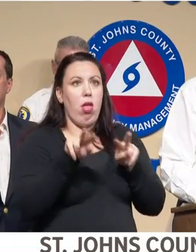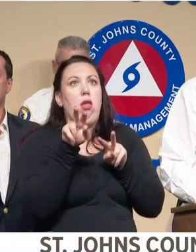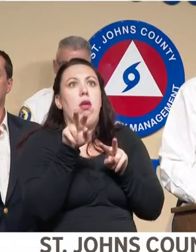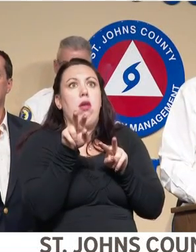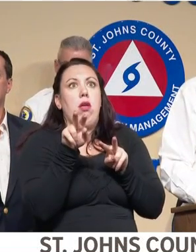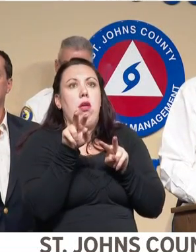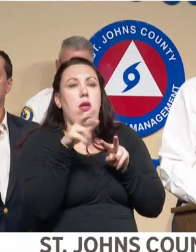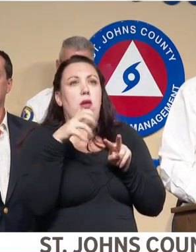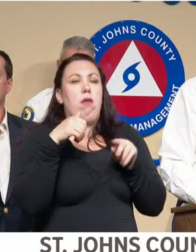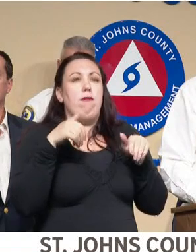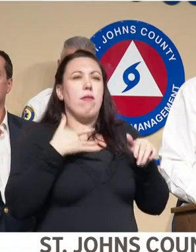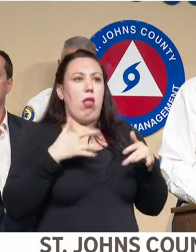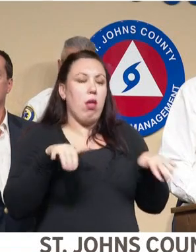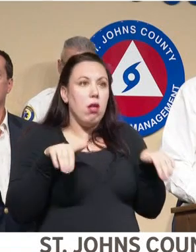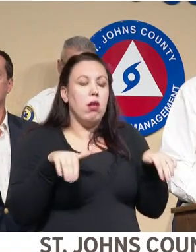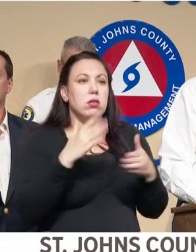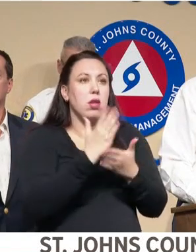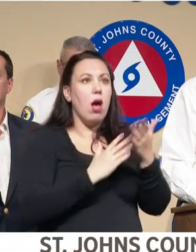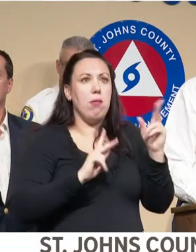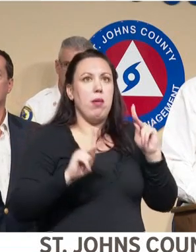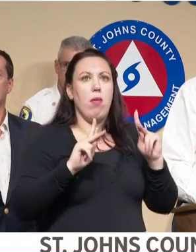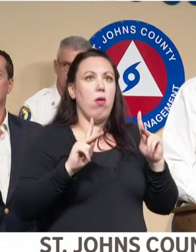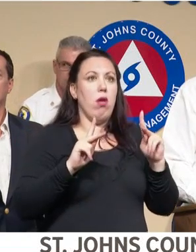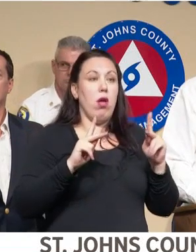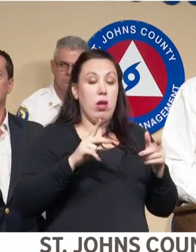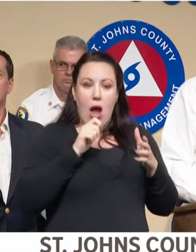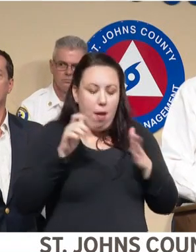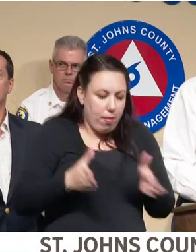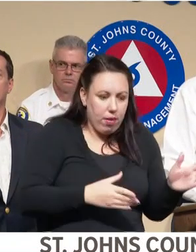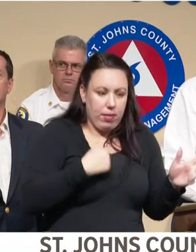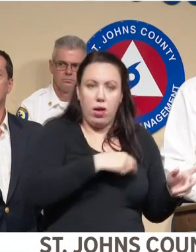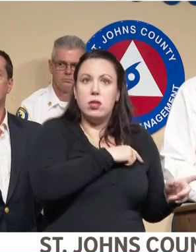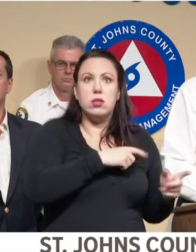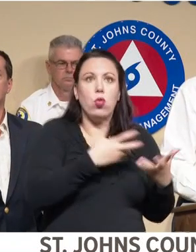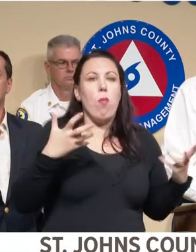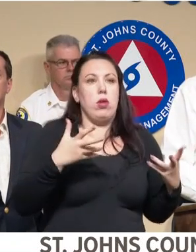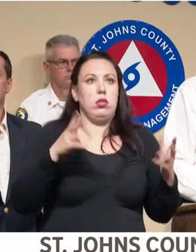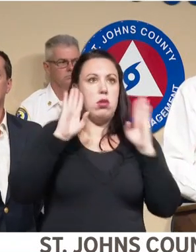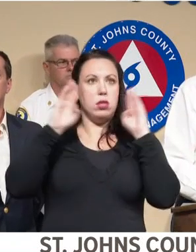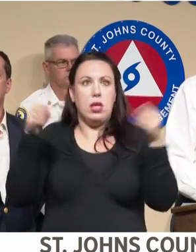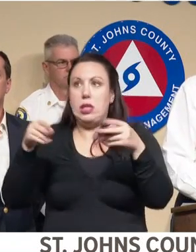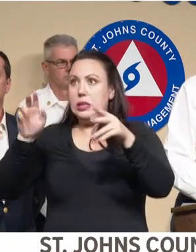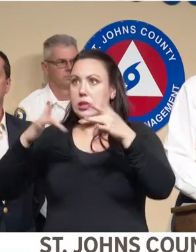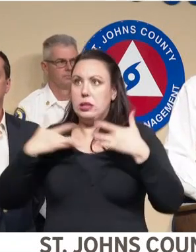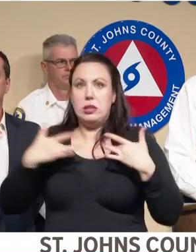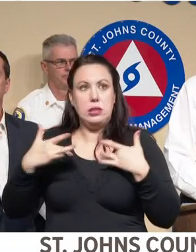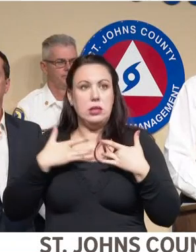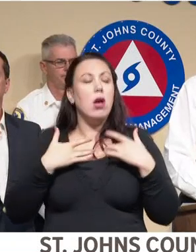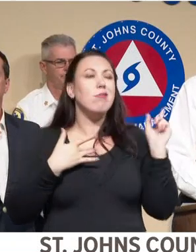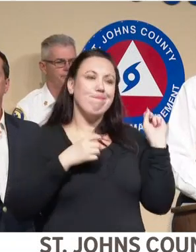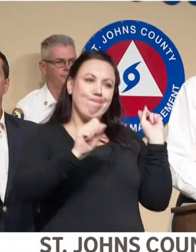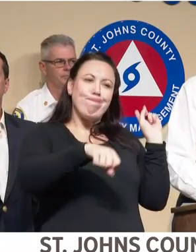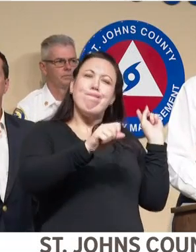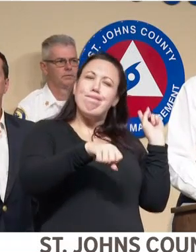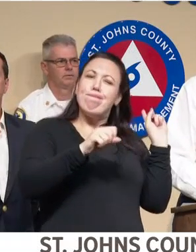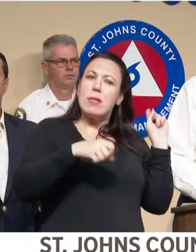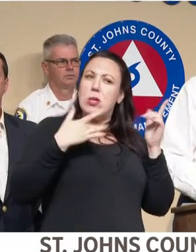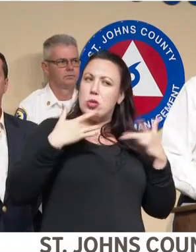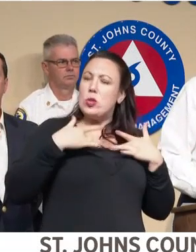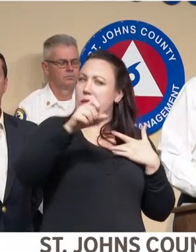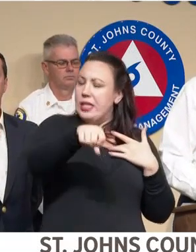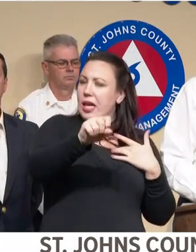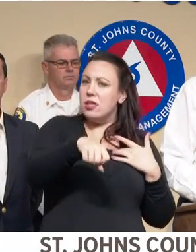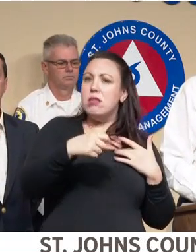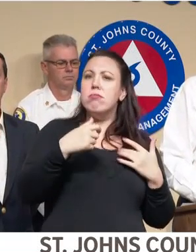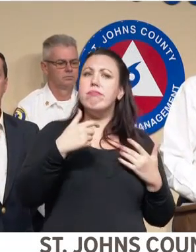stagnant that it seems like some have backed off with their preparations and their concerns. I am concerned about that. And I'm concerned about a little